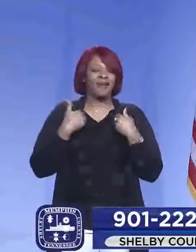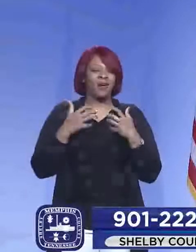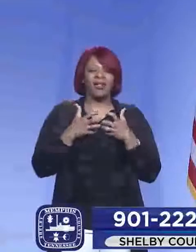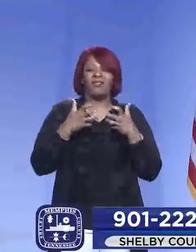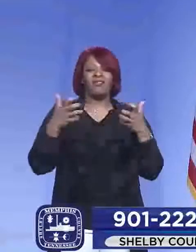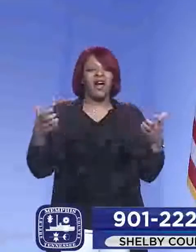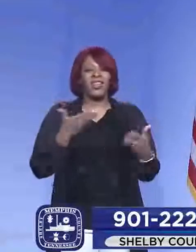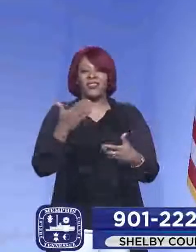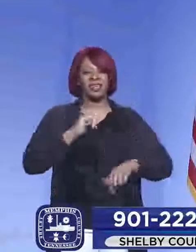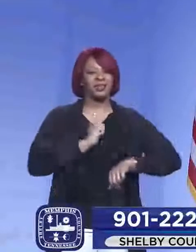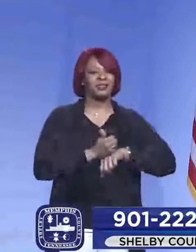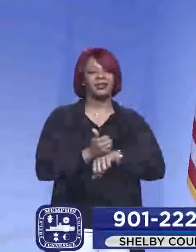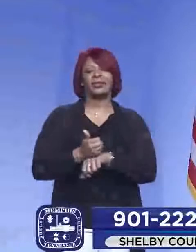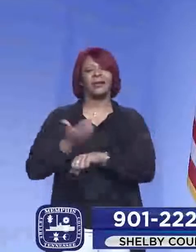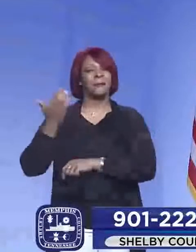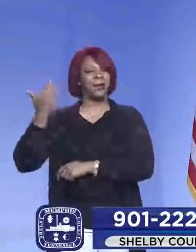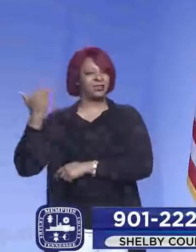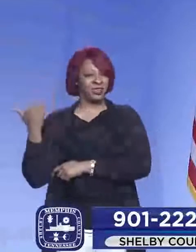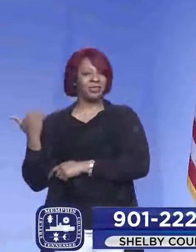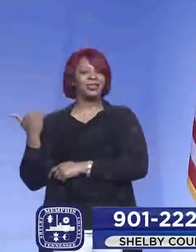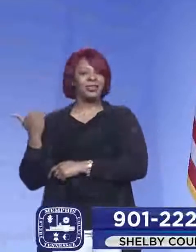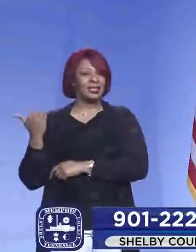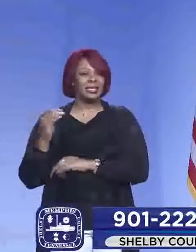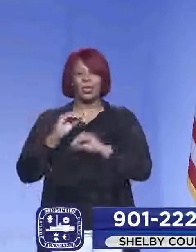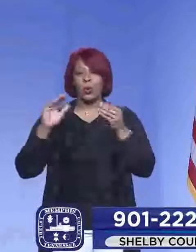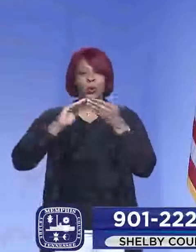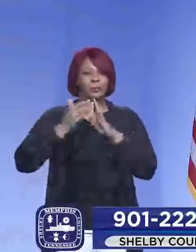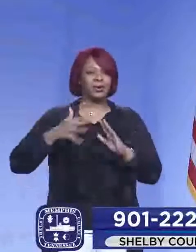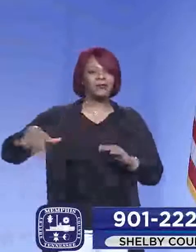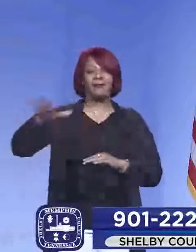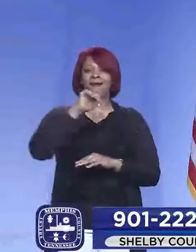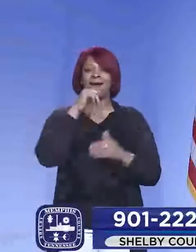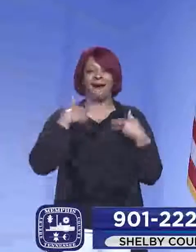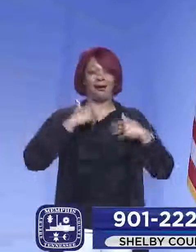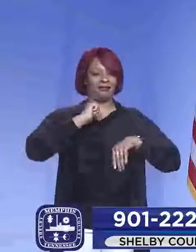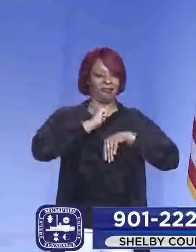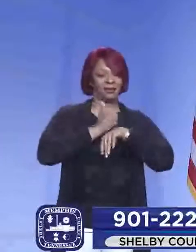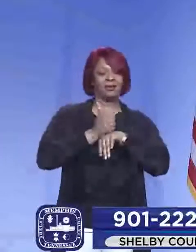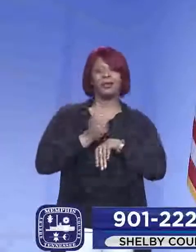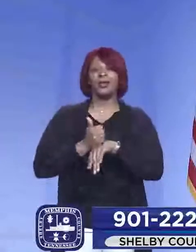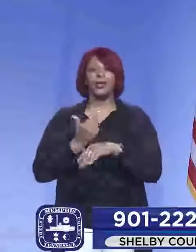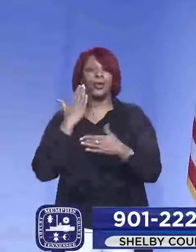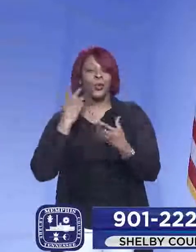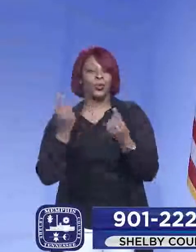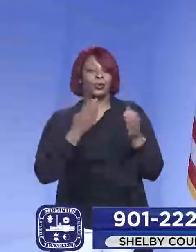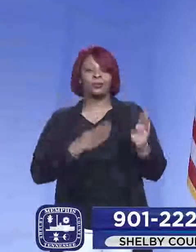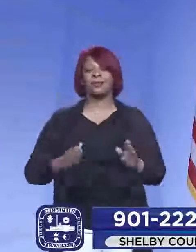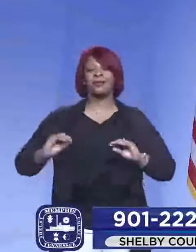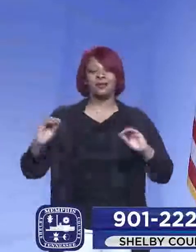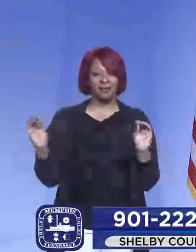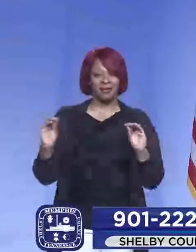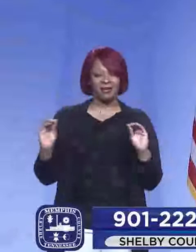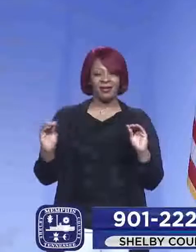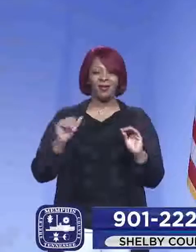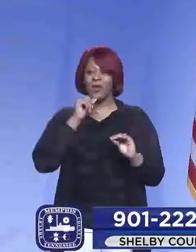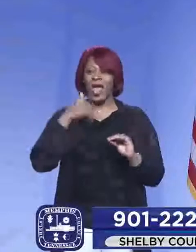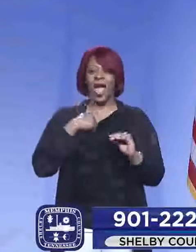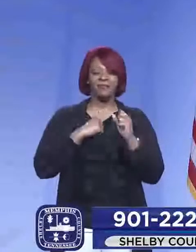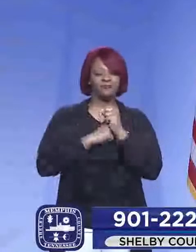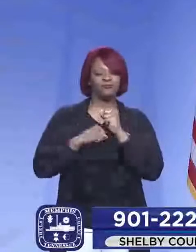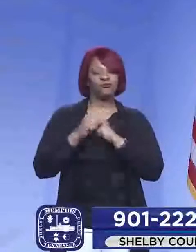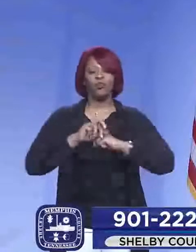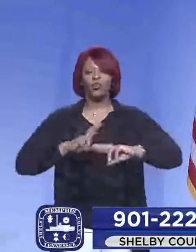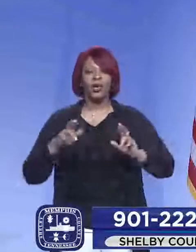lot of things in place that no community in America had things in place that we needed to do. We didn't have the infrastructure for